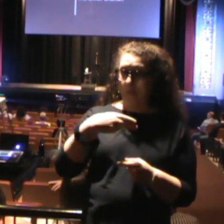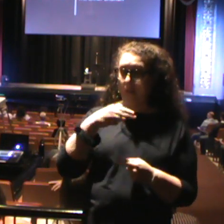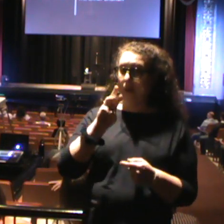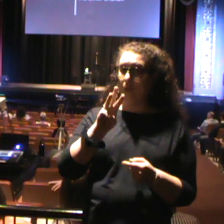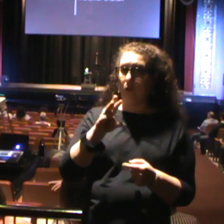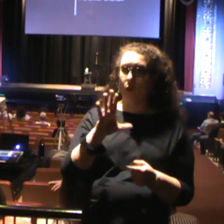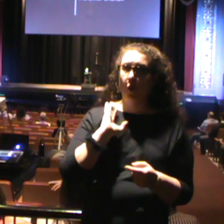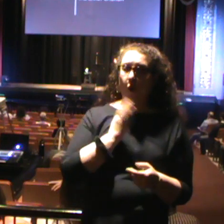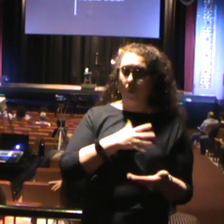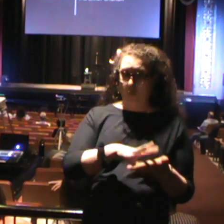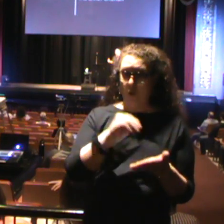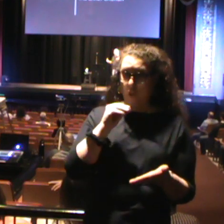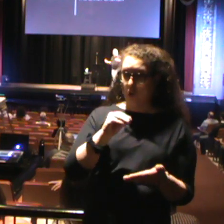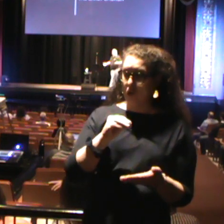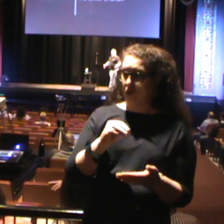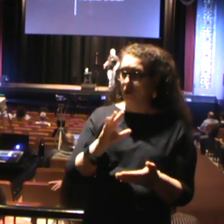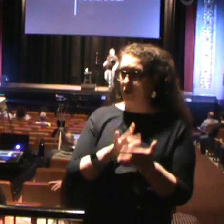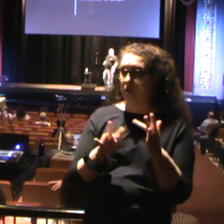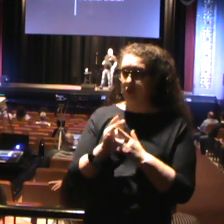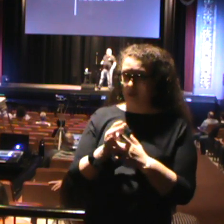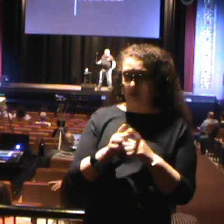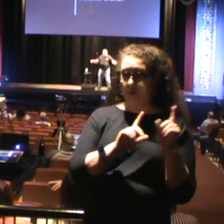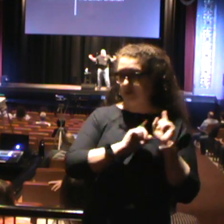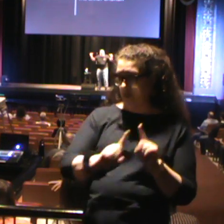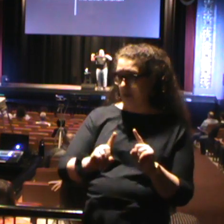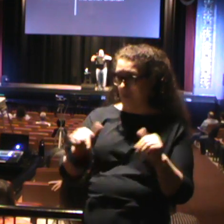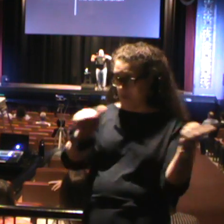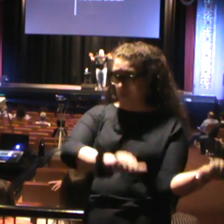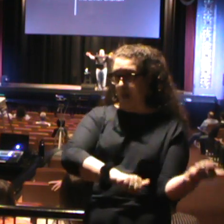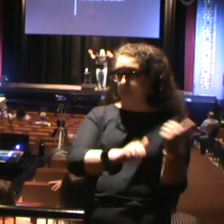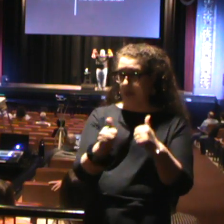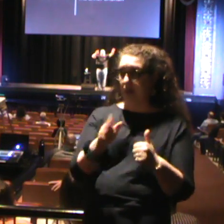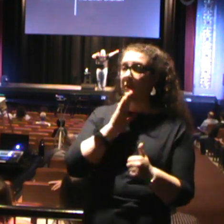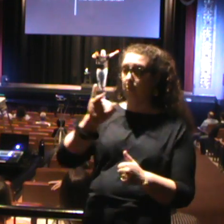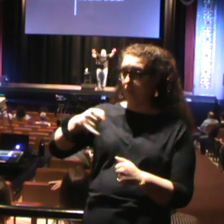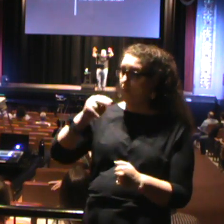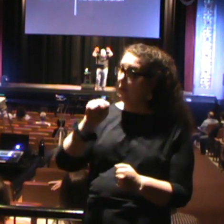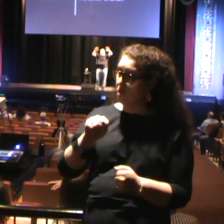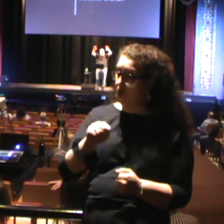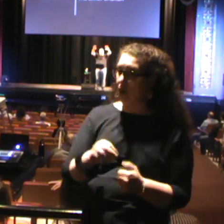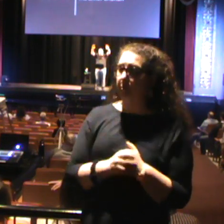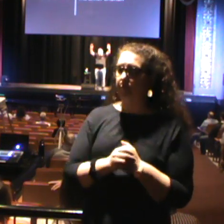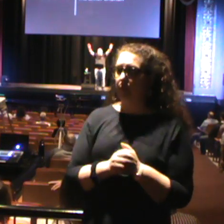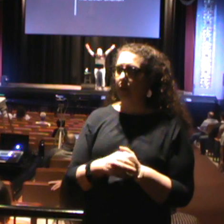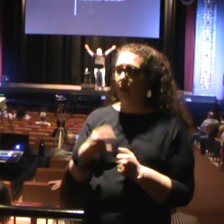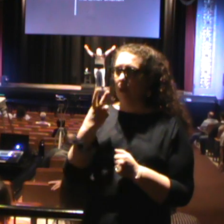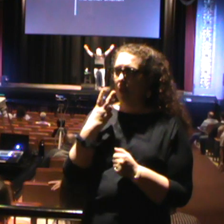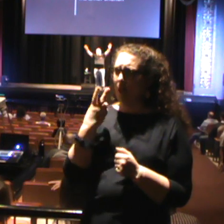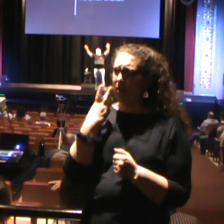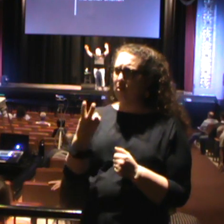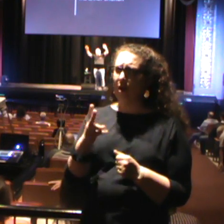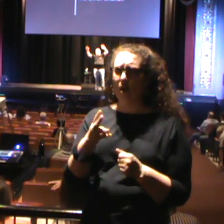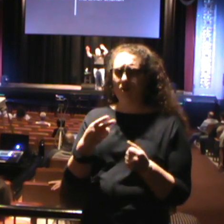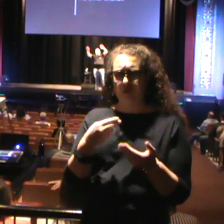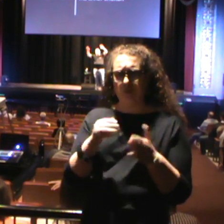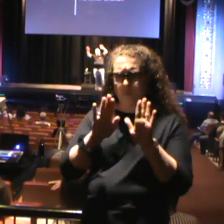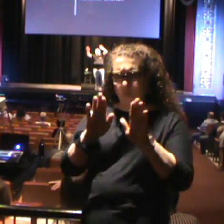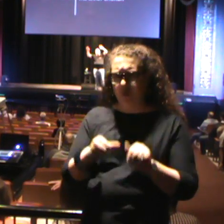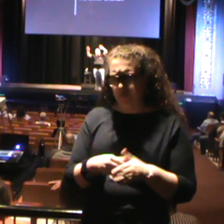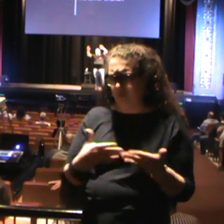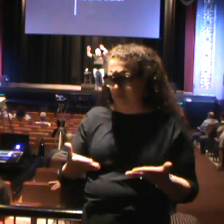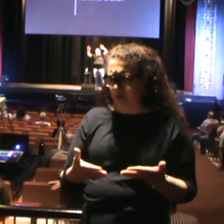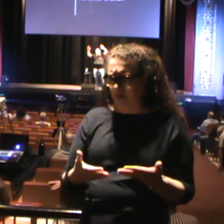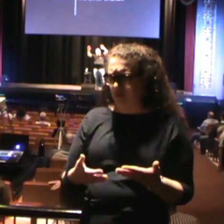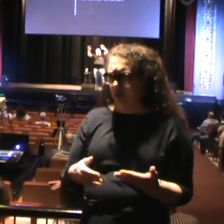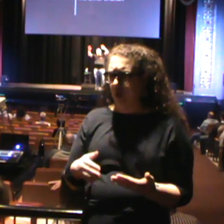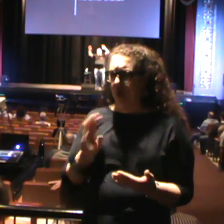on the scene, and He was baptized by John. And we saw that wonderful thing. Something we've been studying over the last couple of weeks. And last week, we